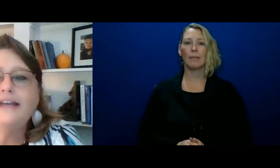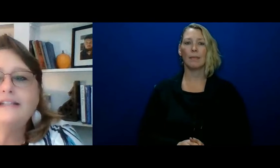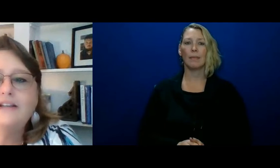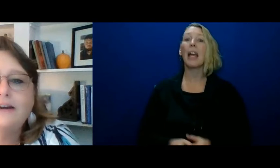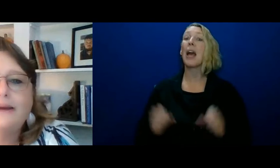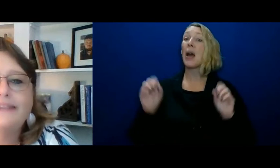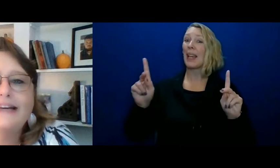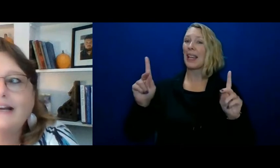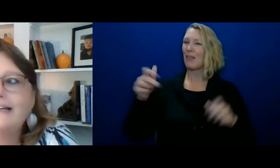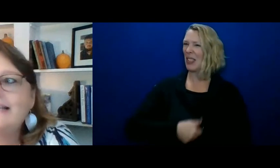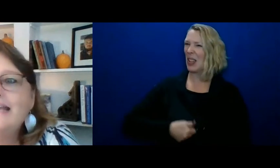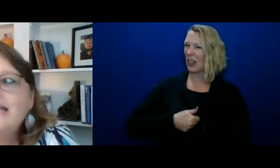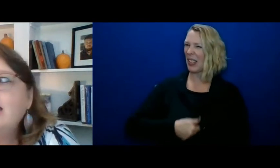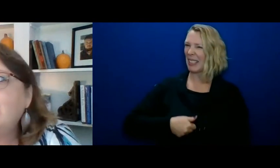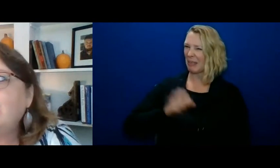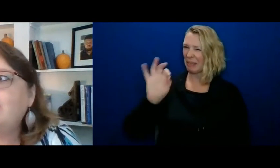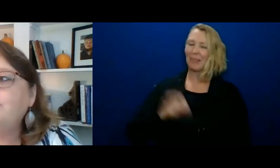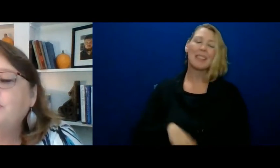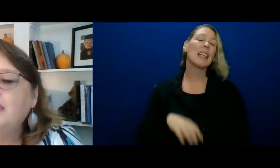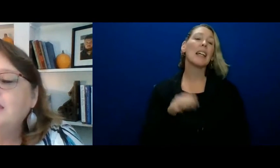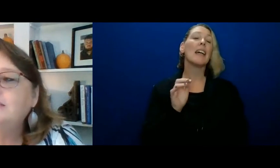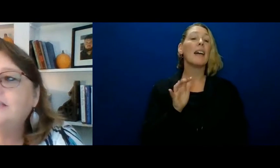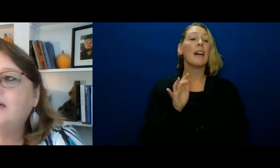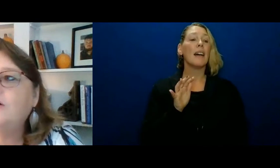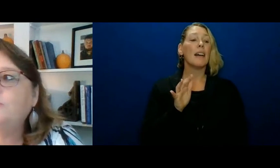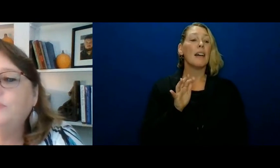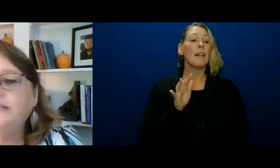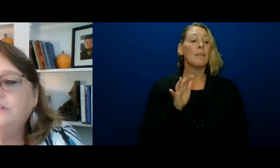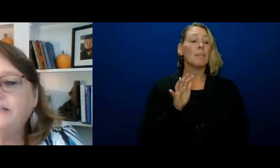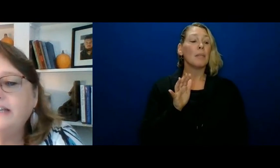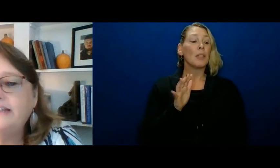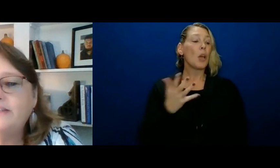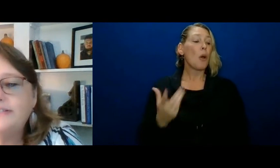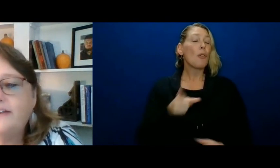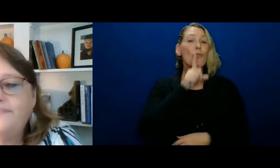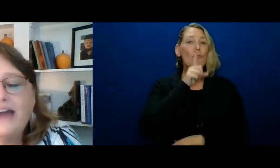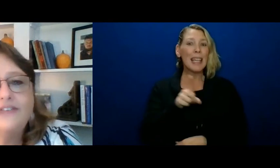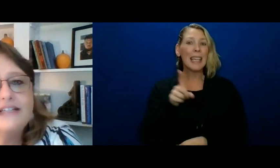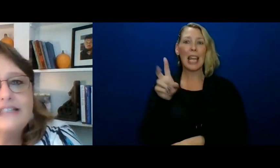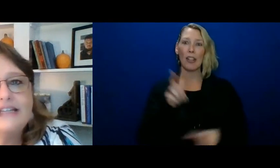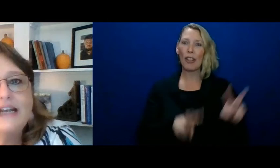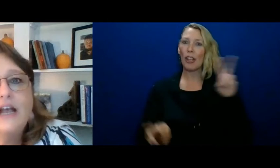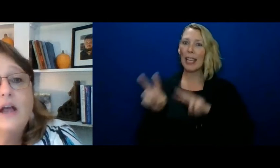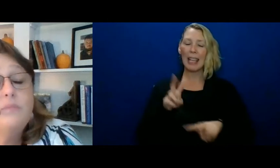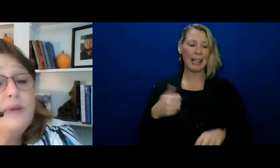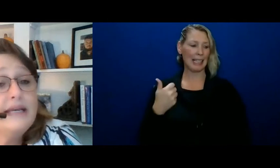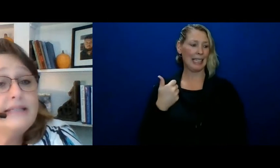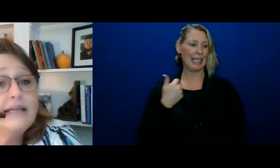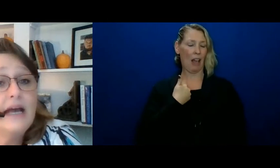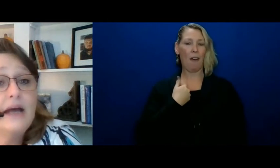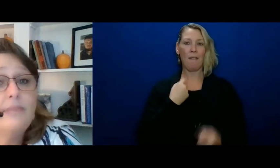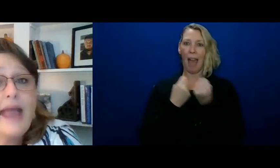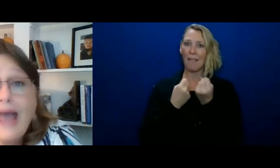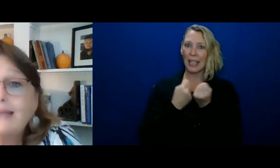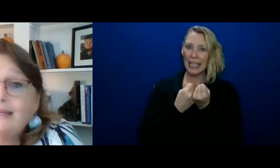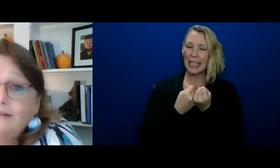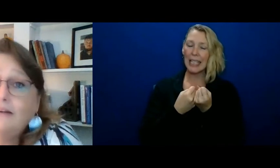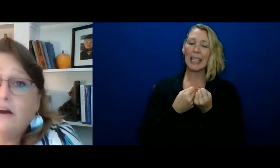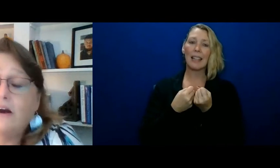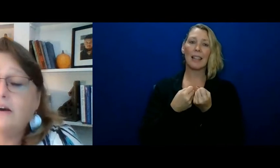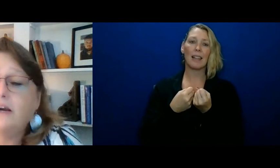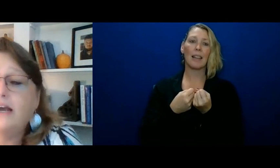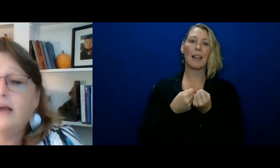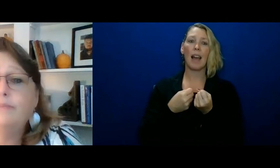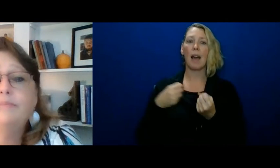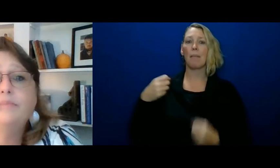okay sorry about that guys so really looking at those self-advocacy peace Hattie